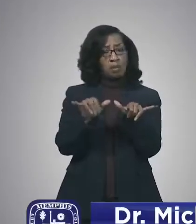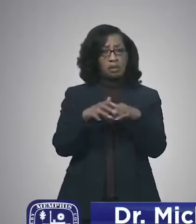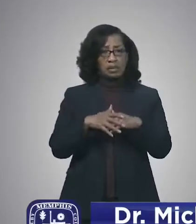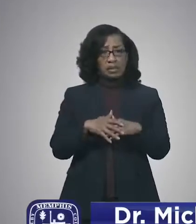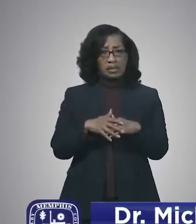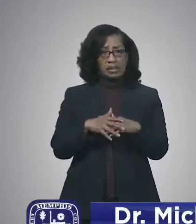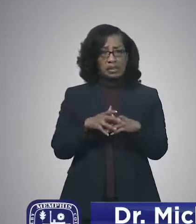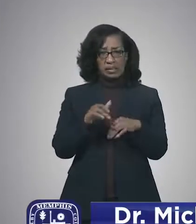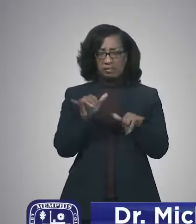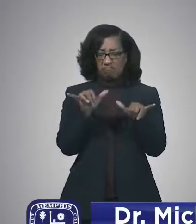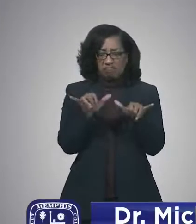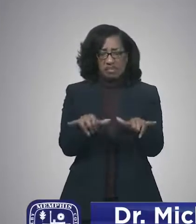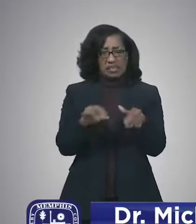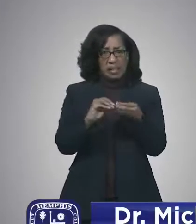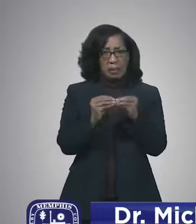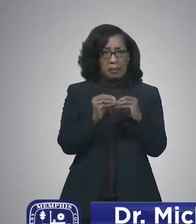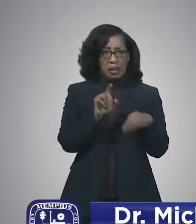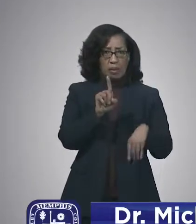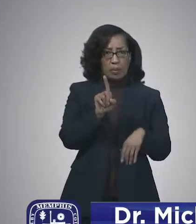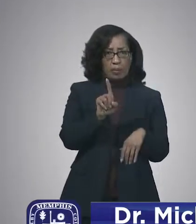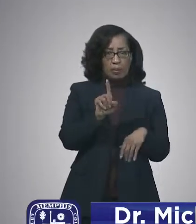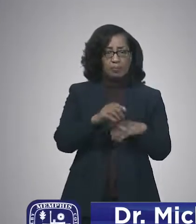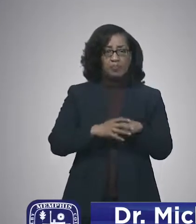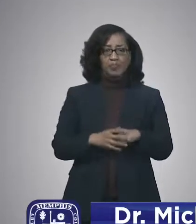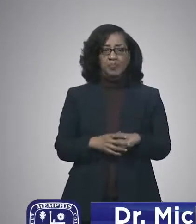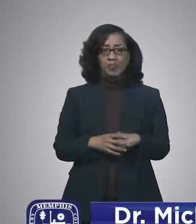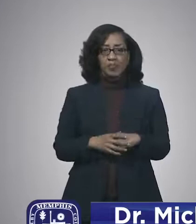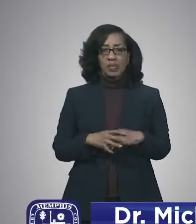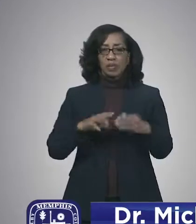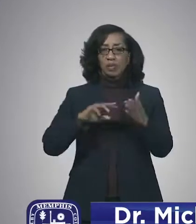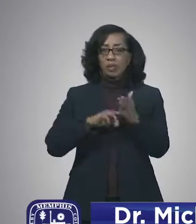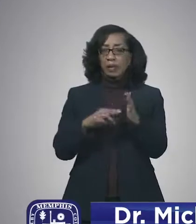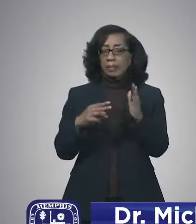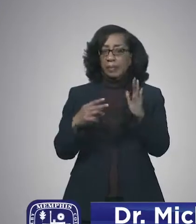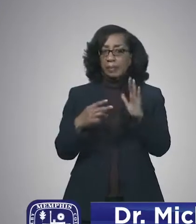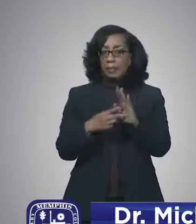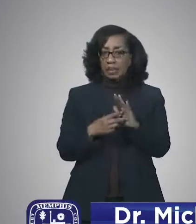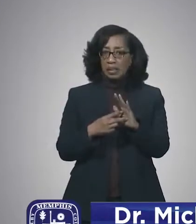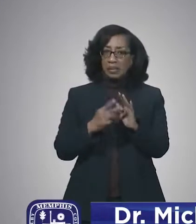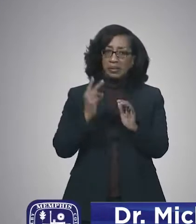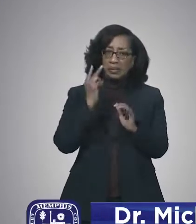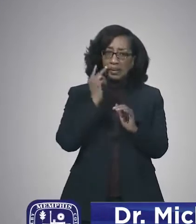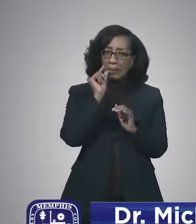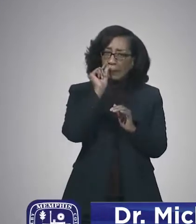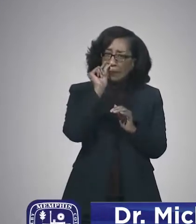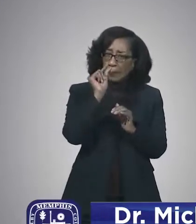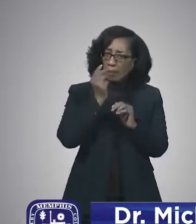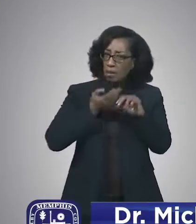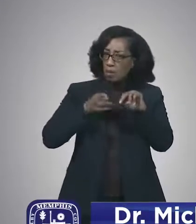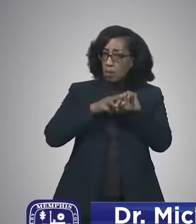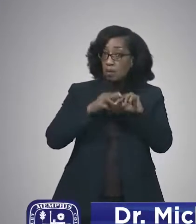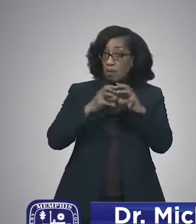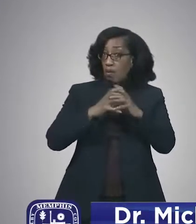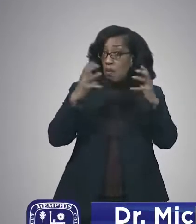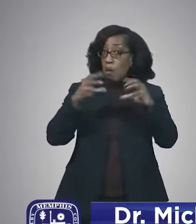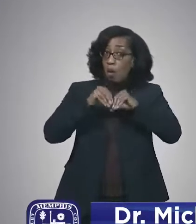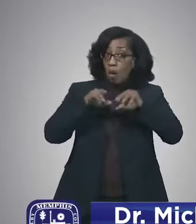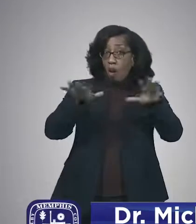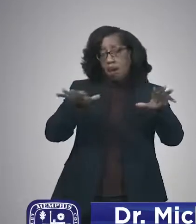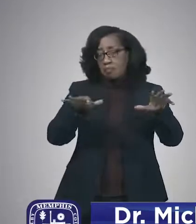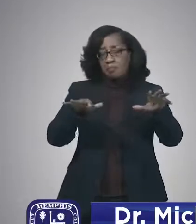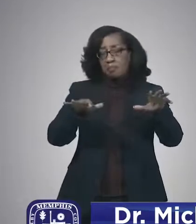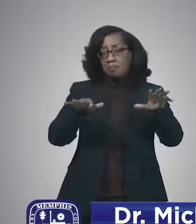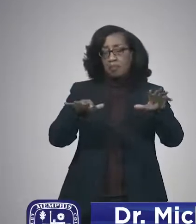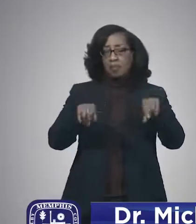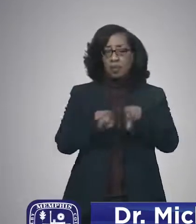one benchmark, which means that we are seeing a bit of acceleration, but not much. And the seven